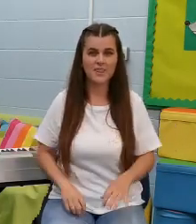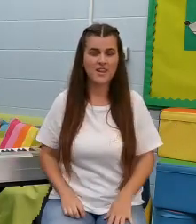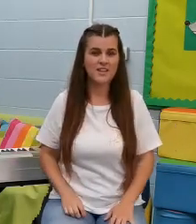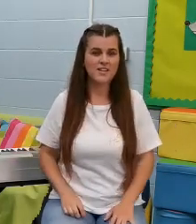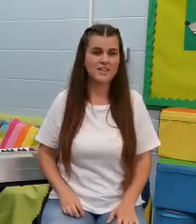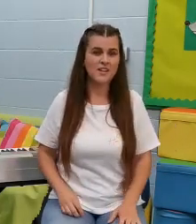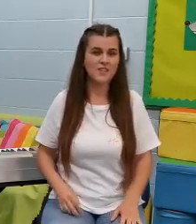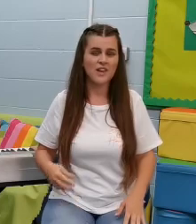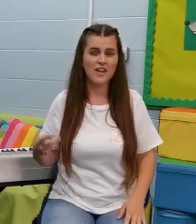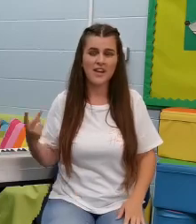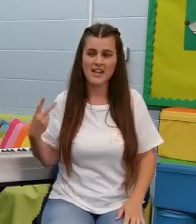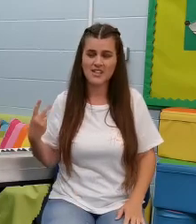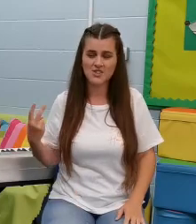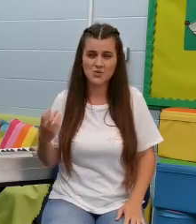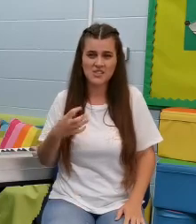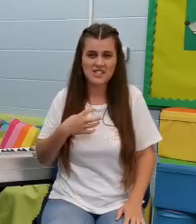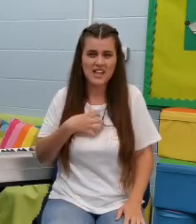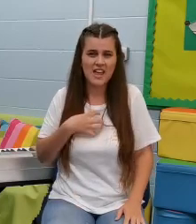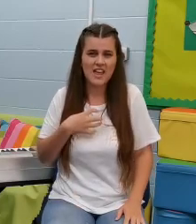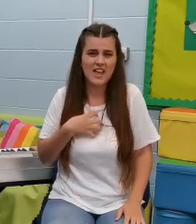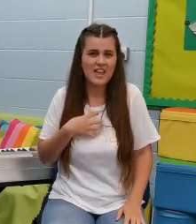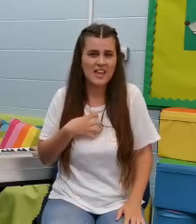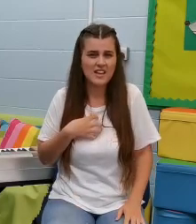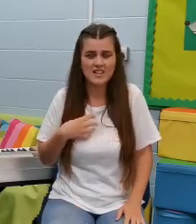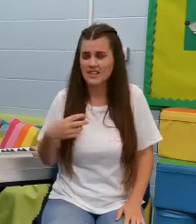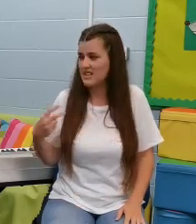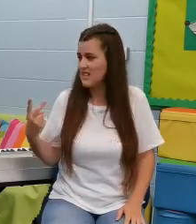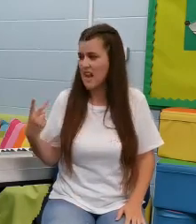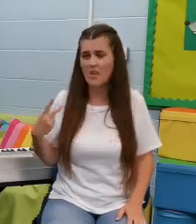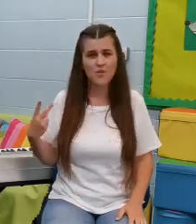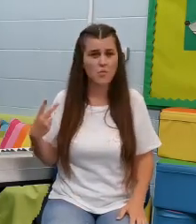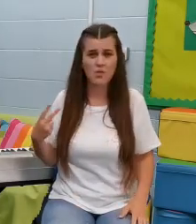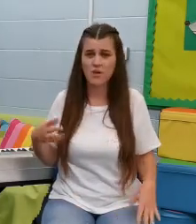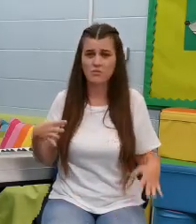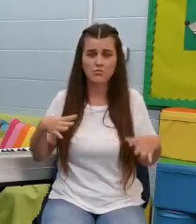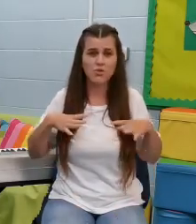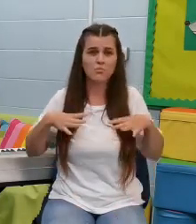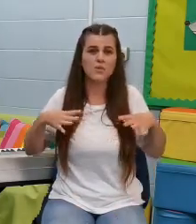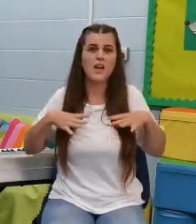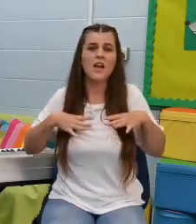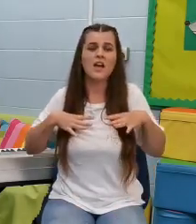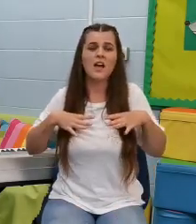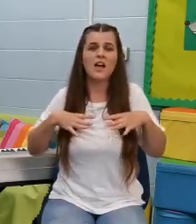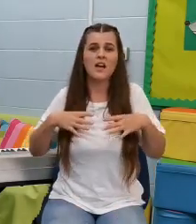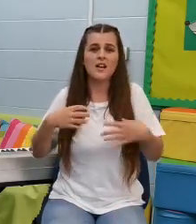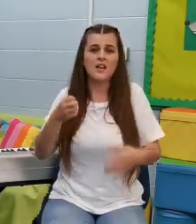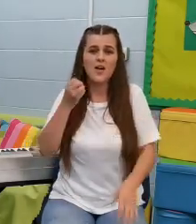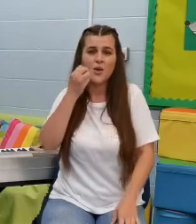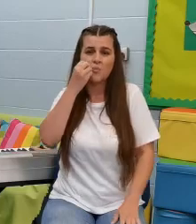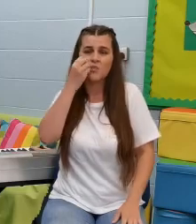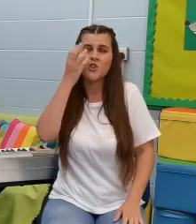Both a little scared, night one prepared Beauty